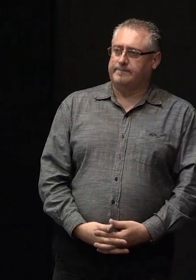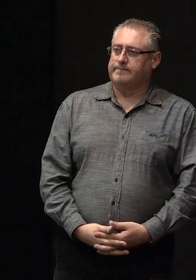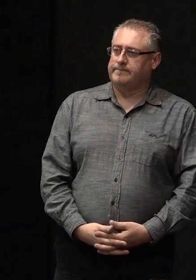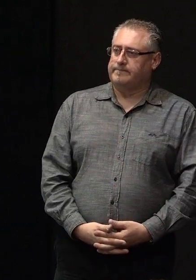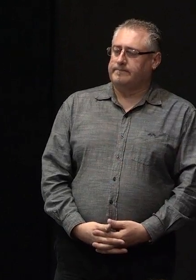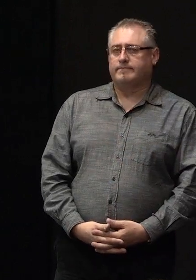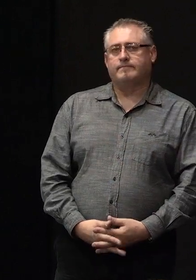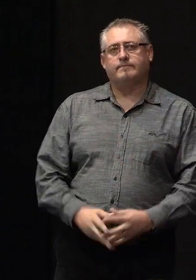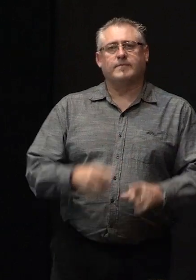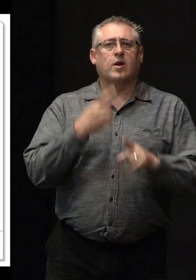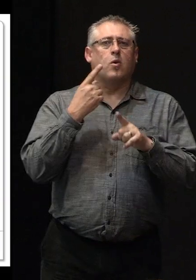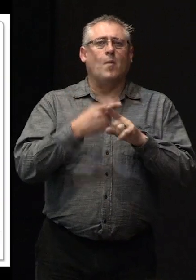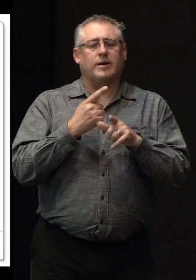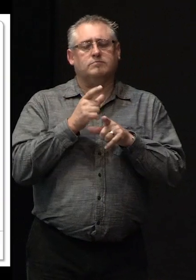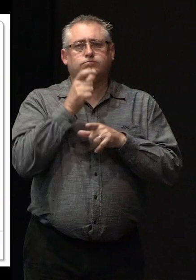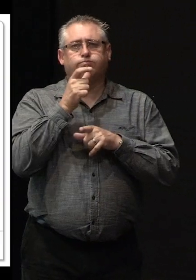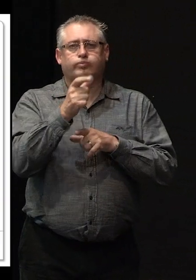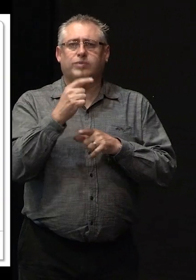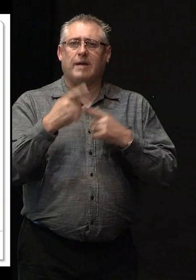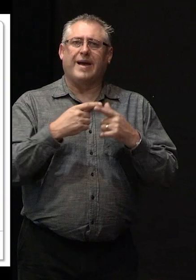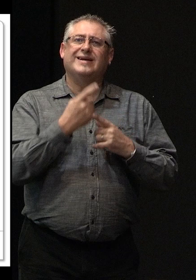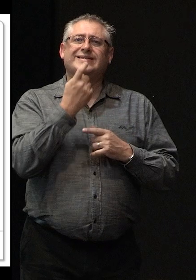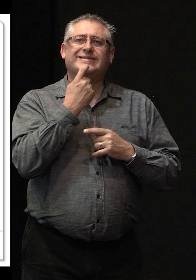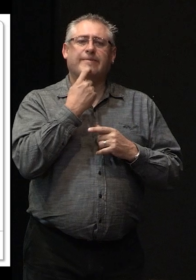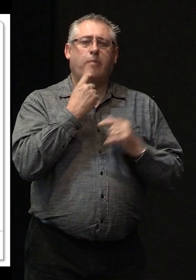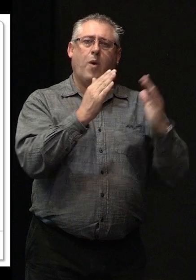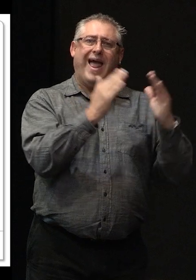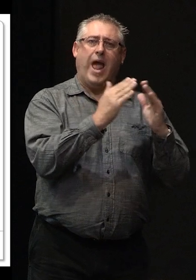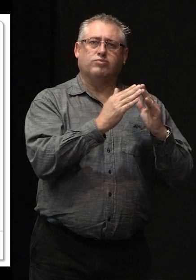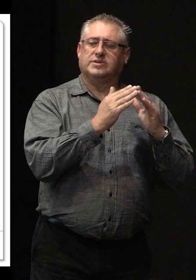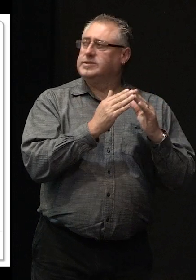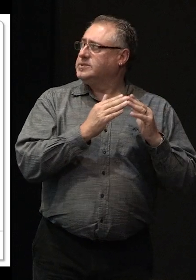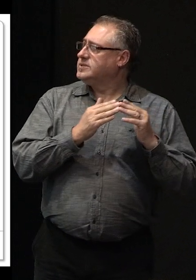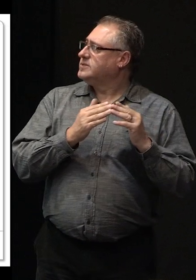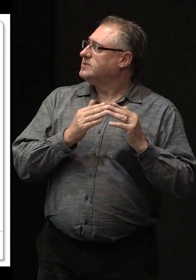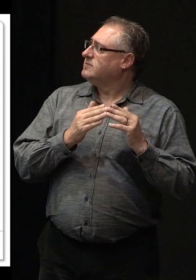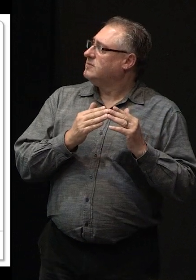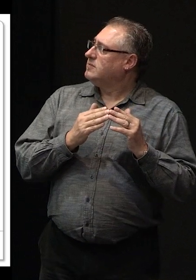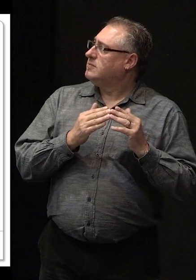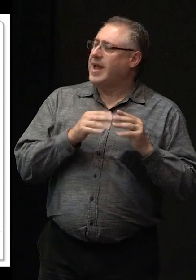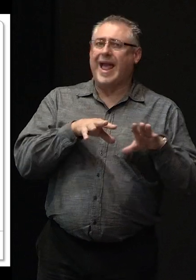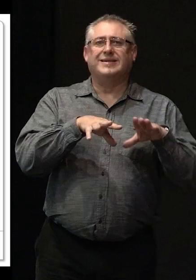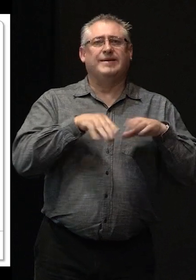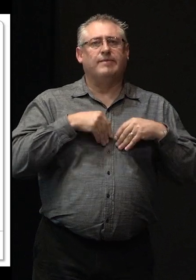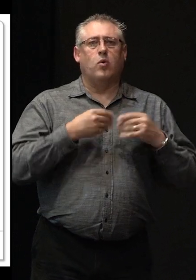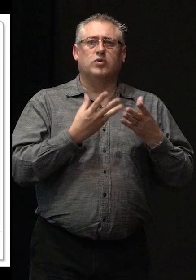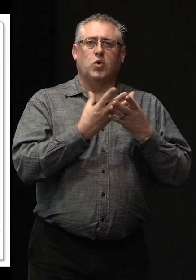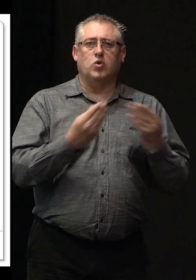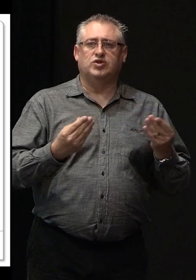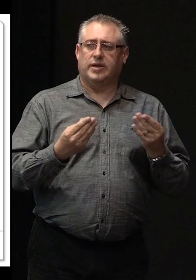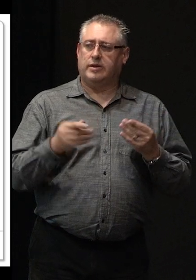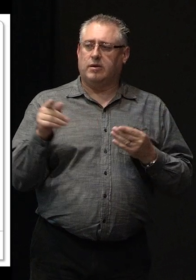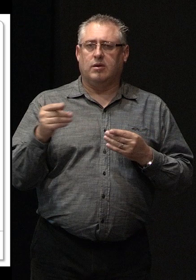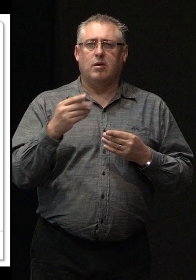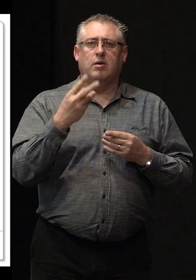just a quick mention about the simple house acceptable solution this became effective on 31st of March